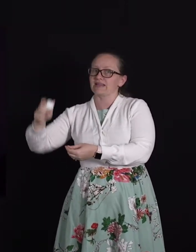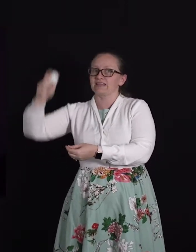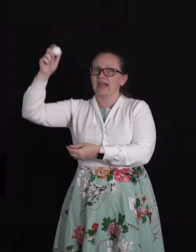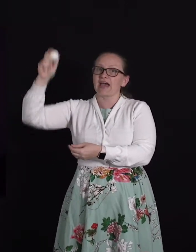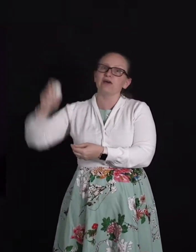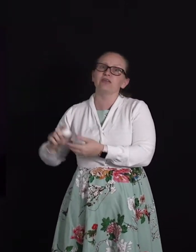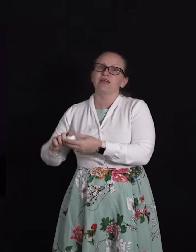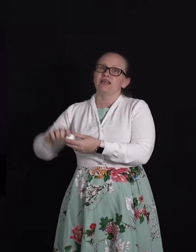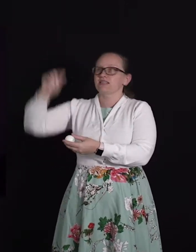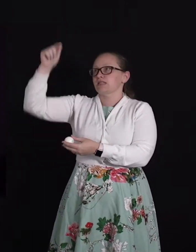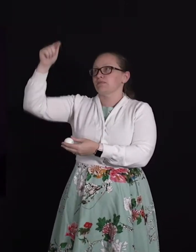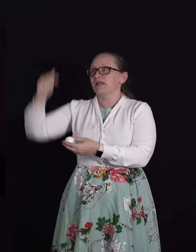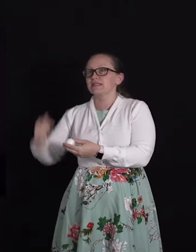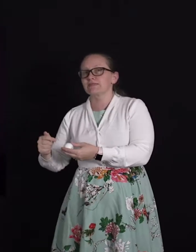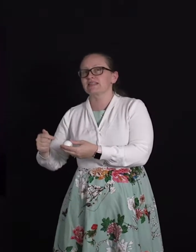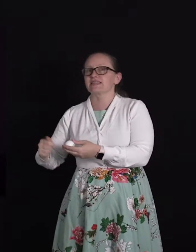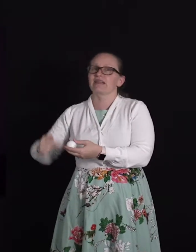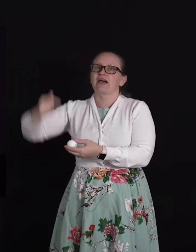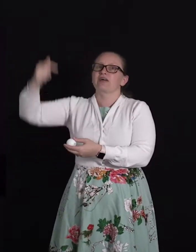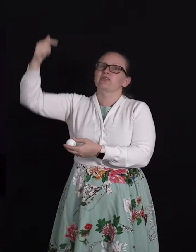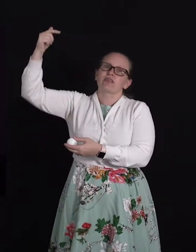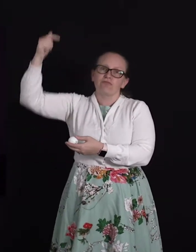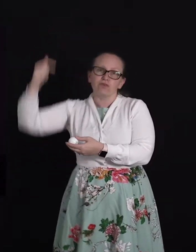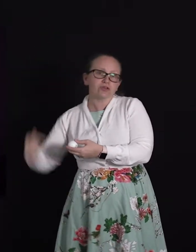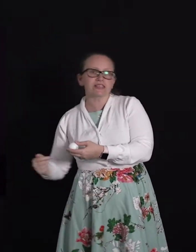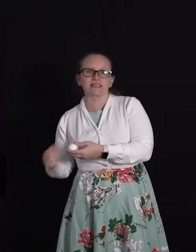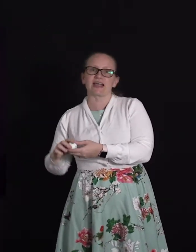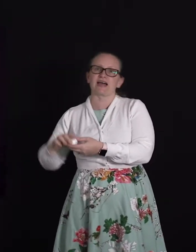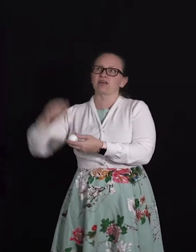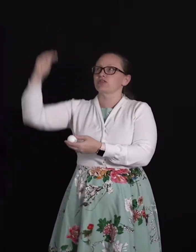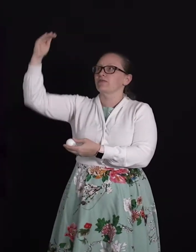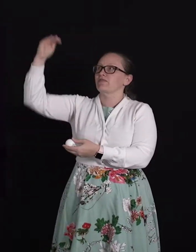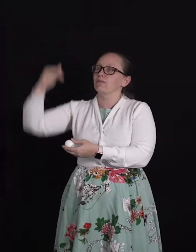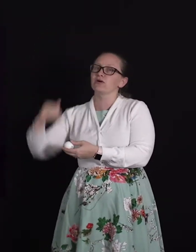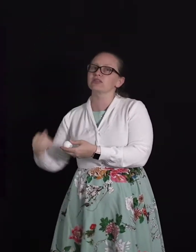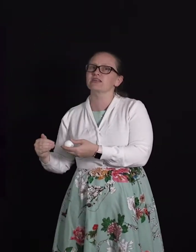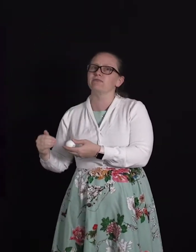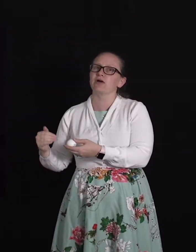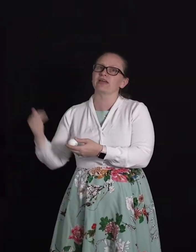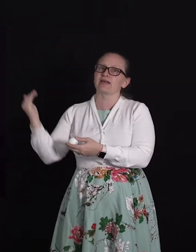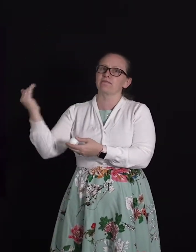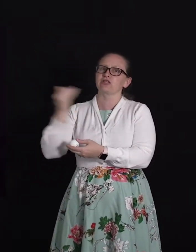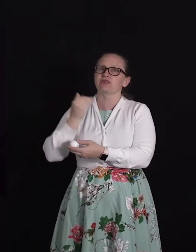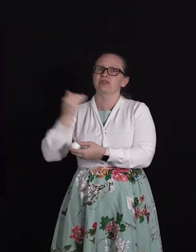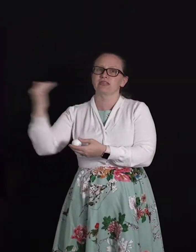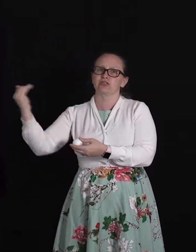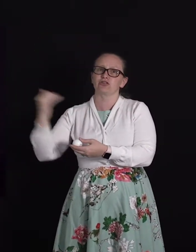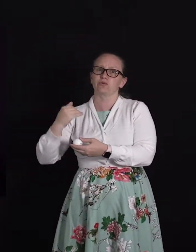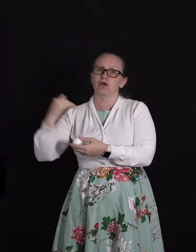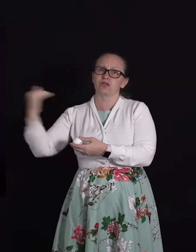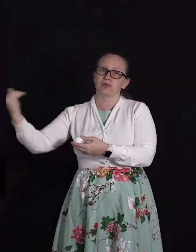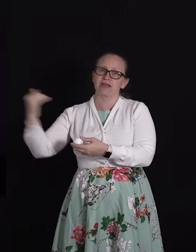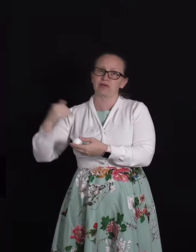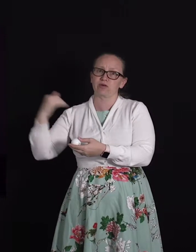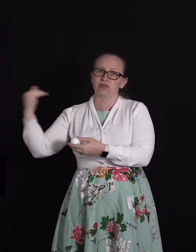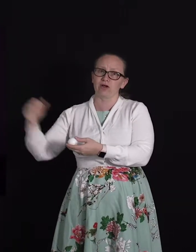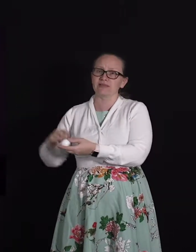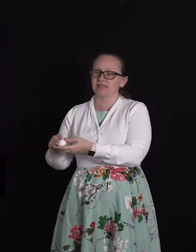down its displacement is down the force is down so we've got positive work and we saw that these two works were equal and opposite.